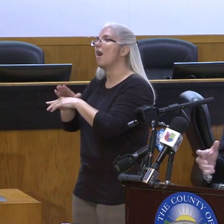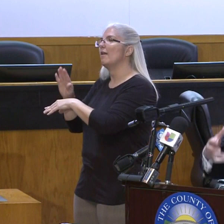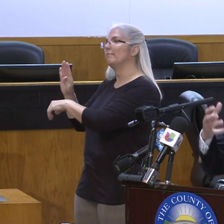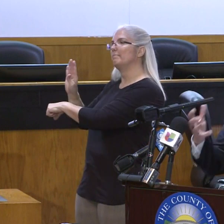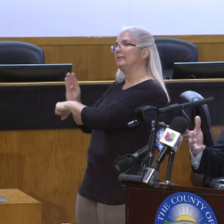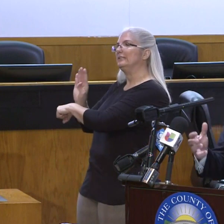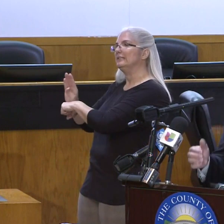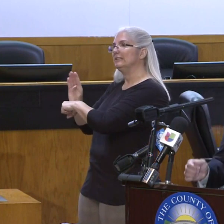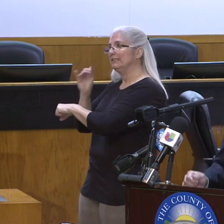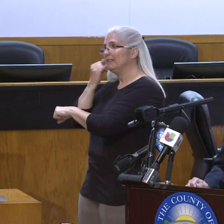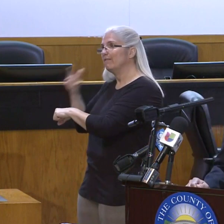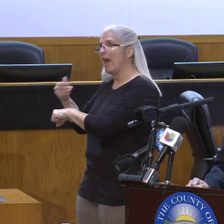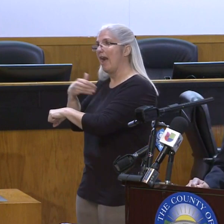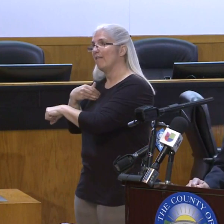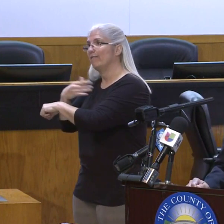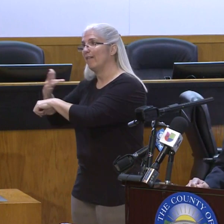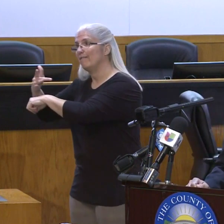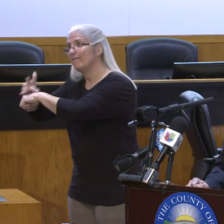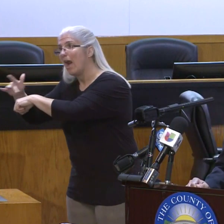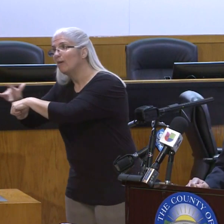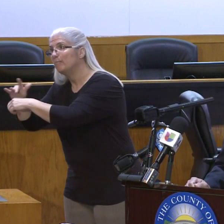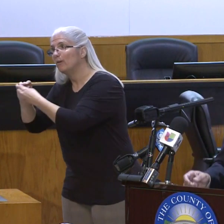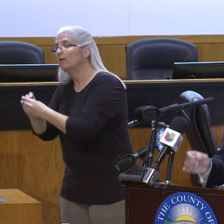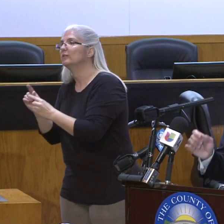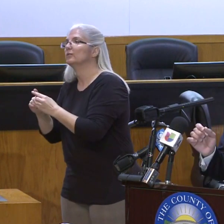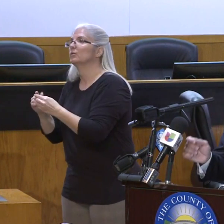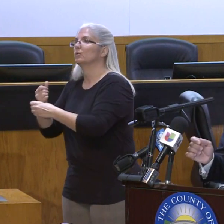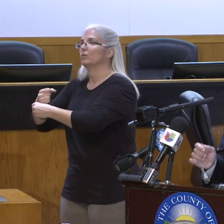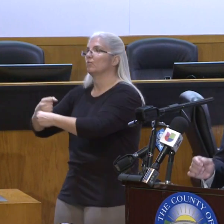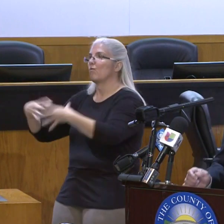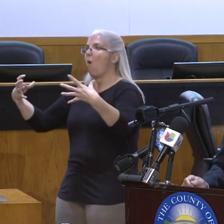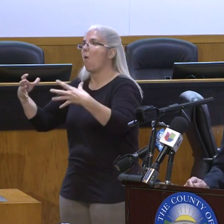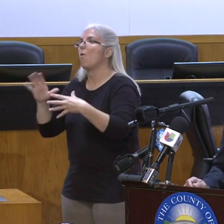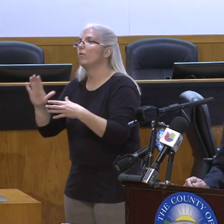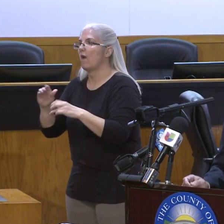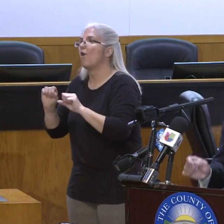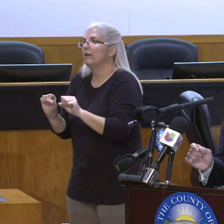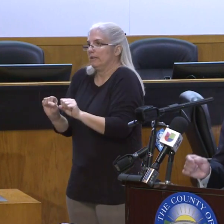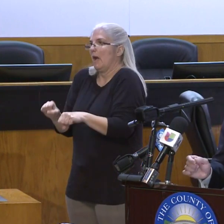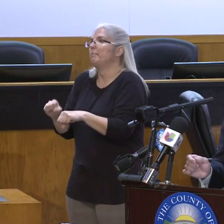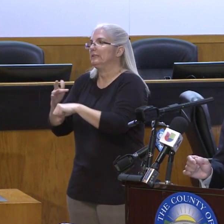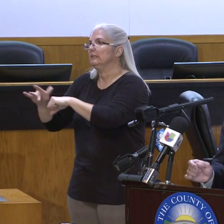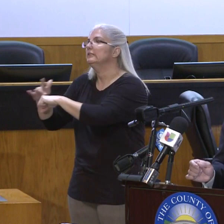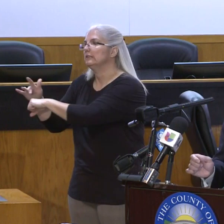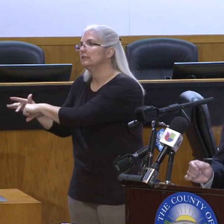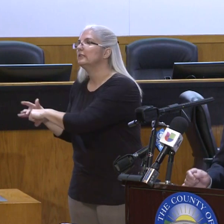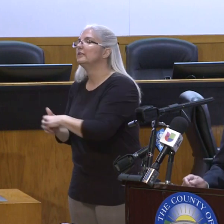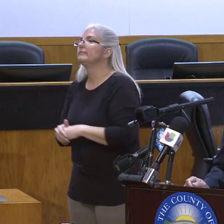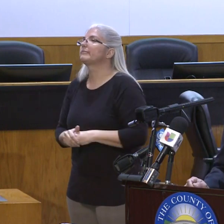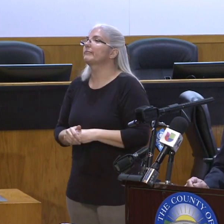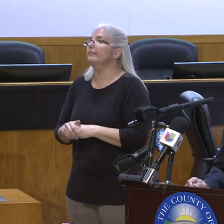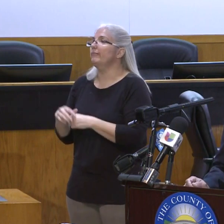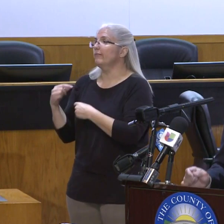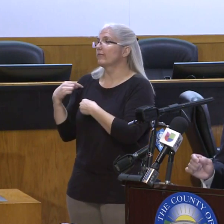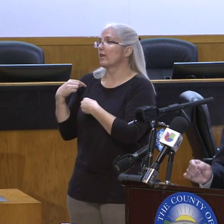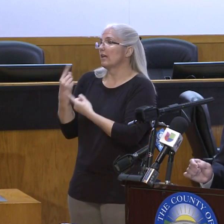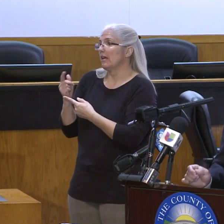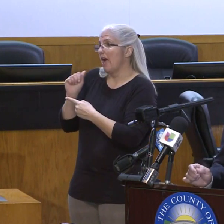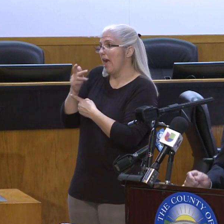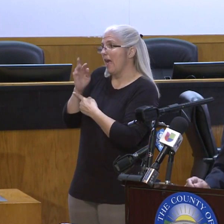to grow their capacity rapidly. Lastly, as of April 1st, there were 8